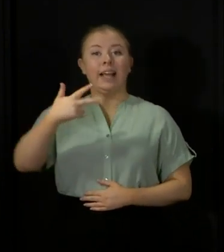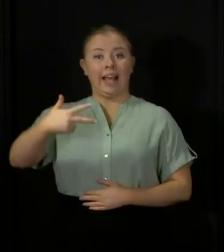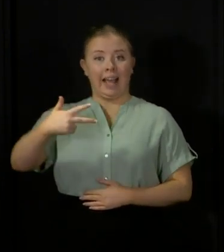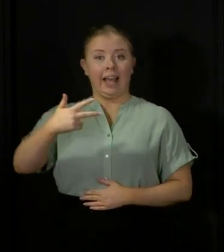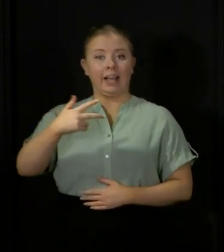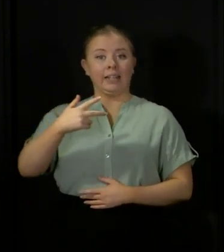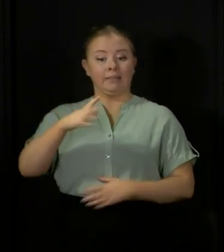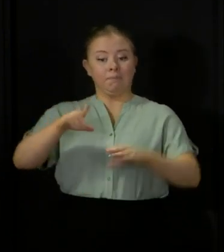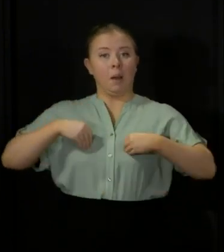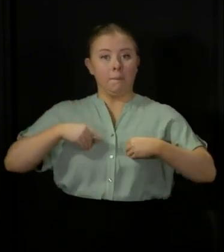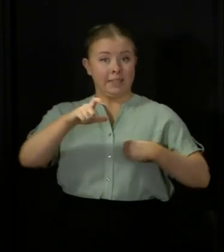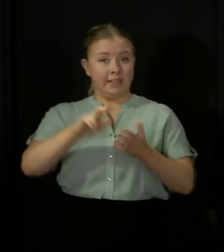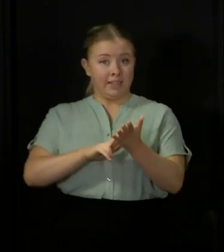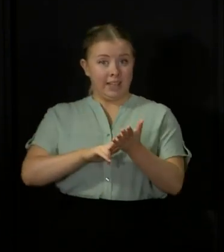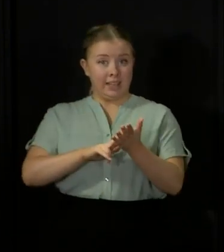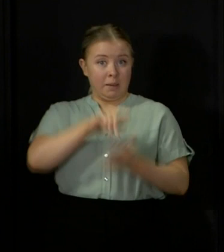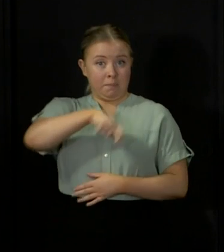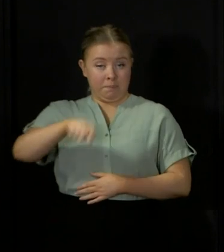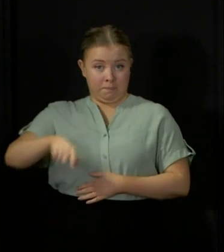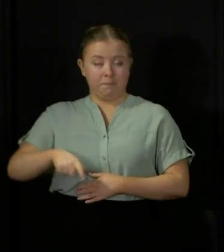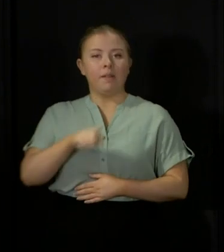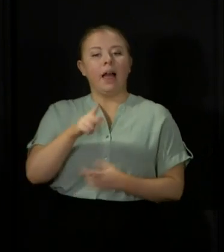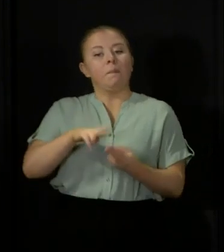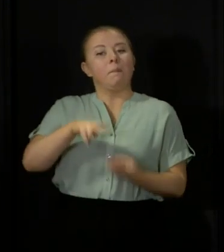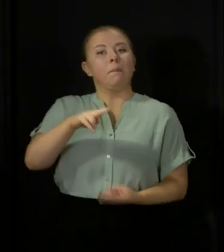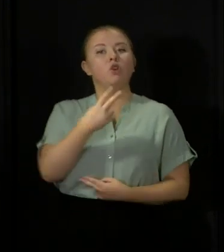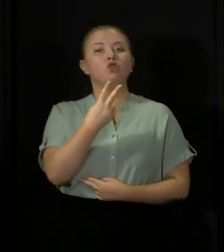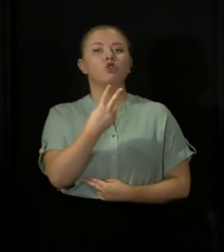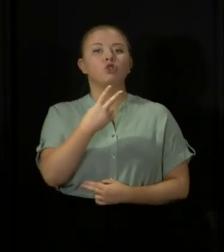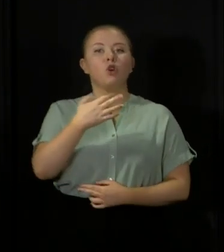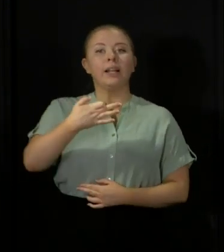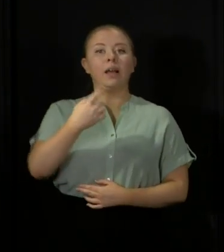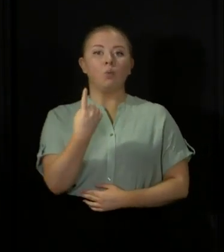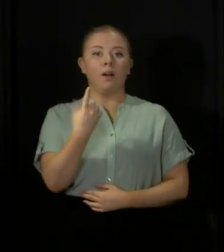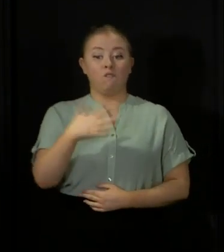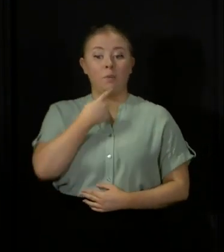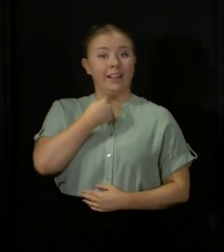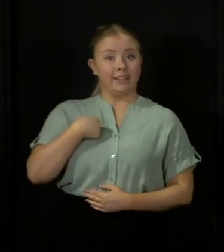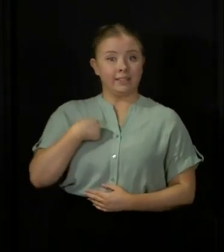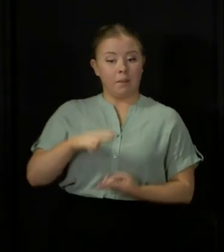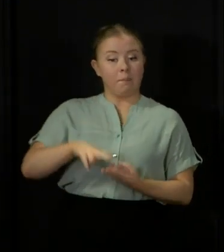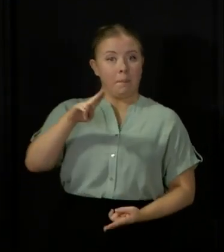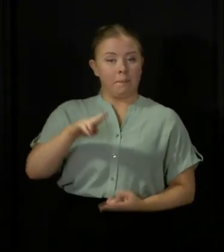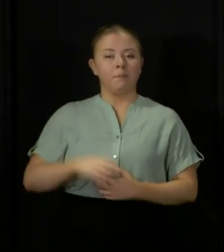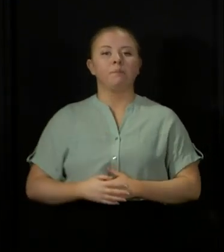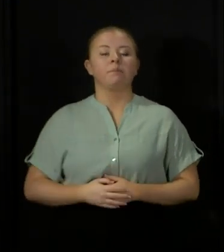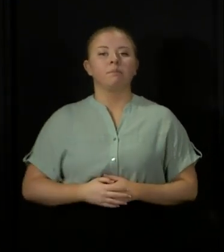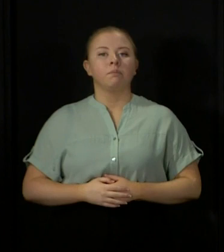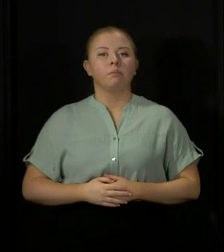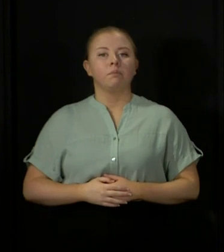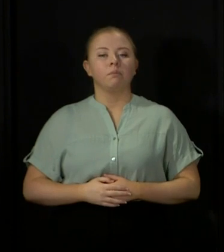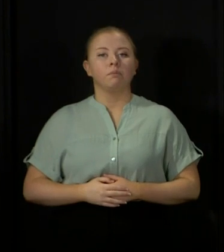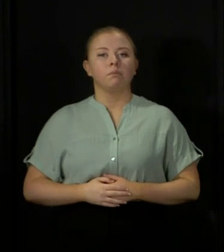positive cases confirmed. That is an increase of 291 from the figures reported yesterday.